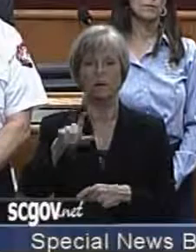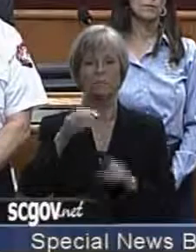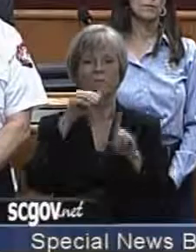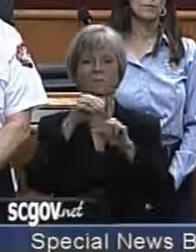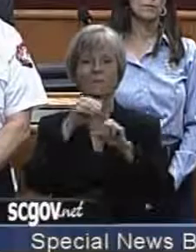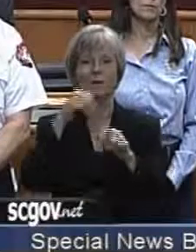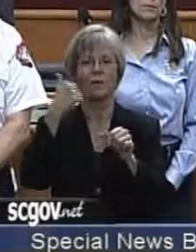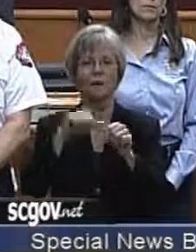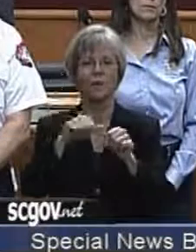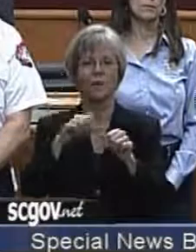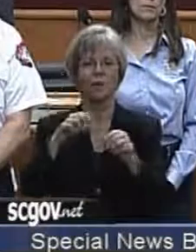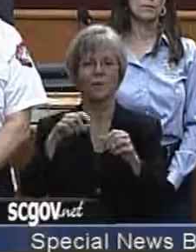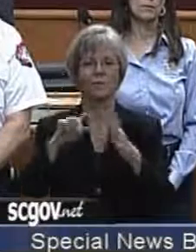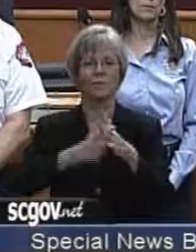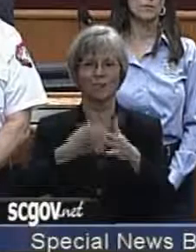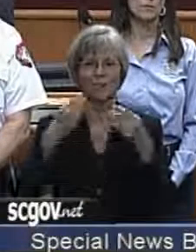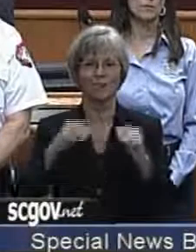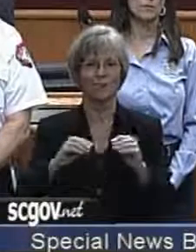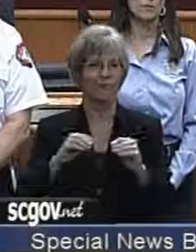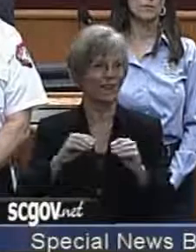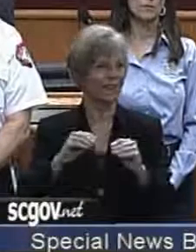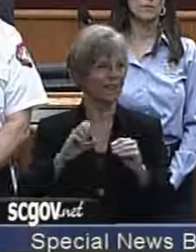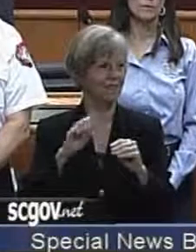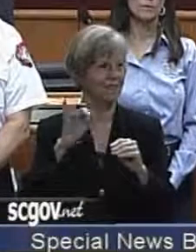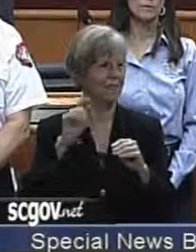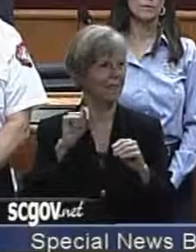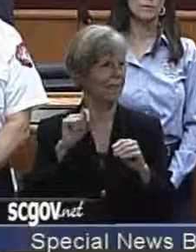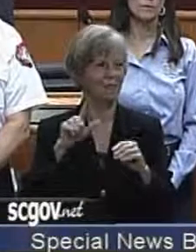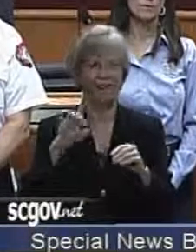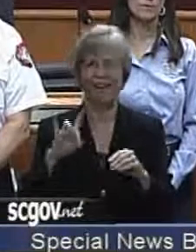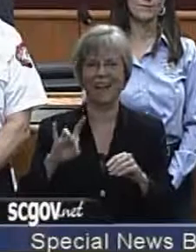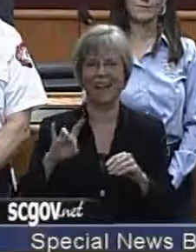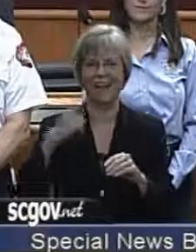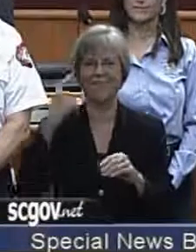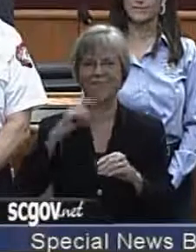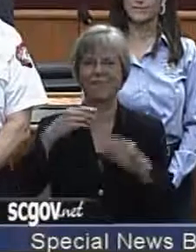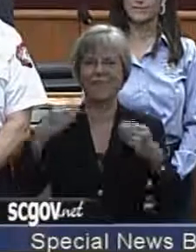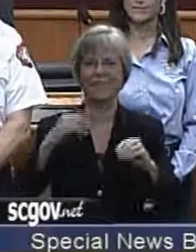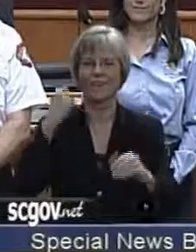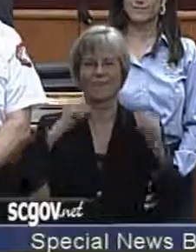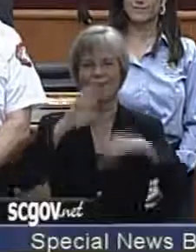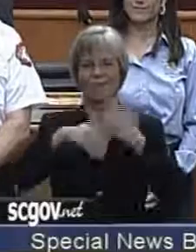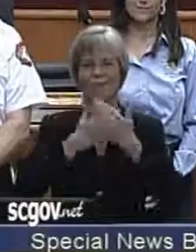tickets goes on sale September 8th at Van Wazel for all performances this year. Thank you all very much.